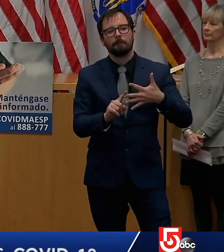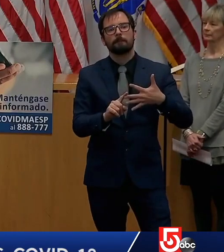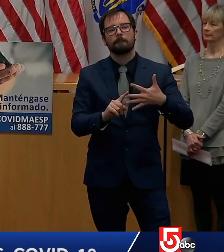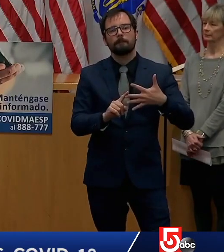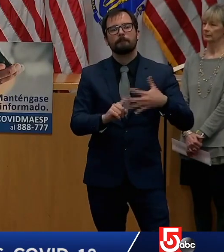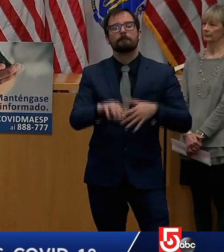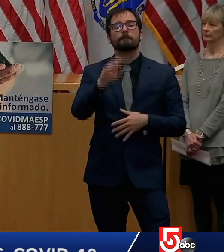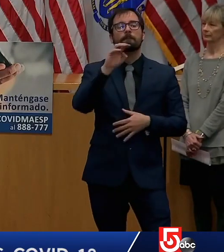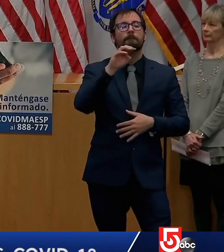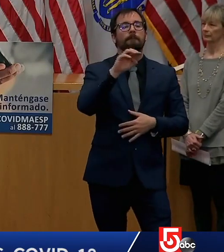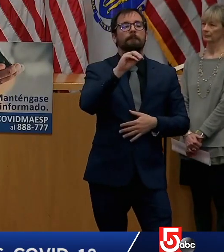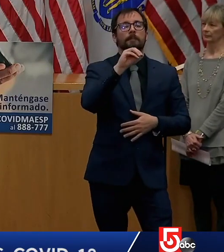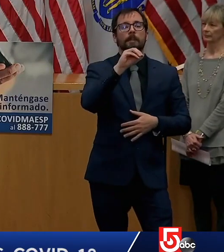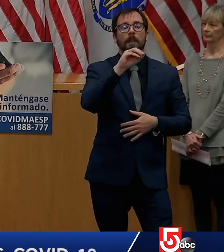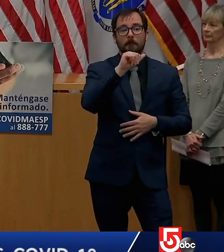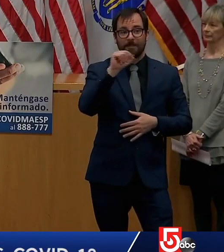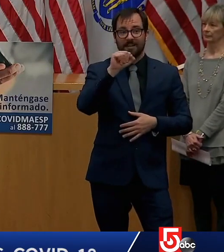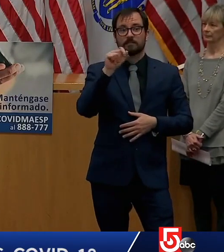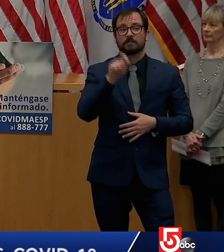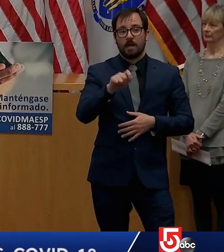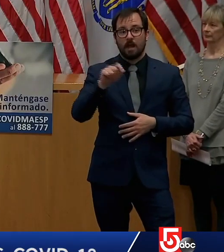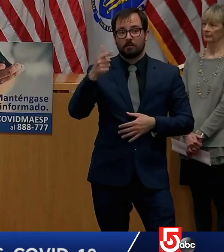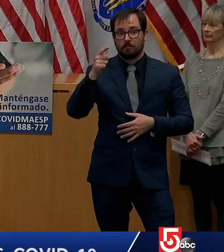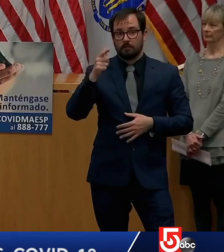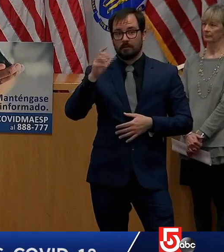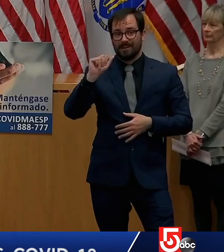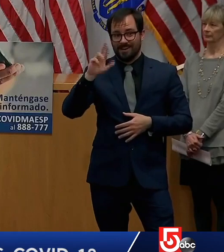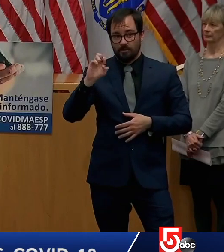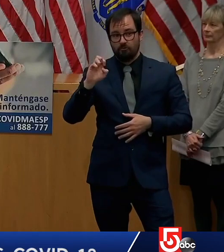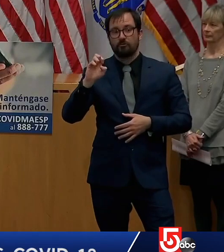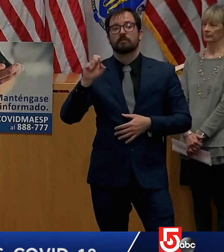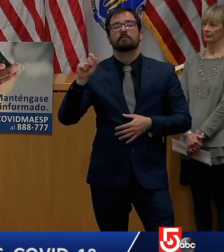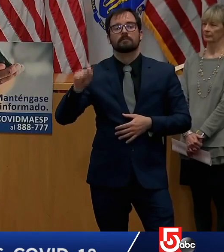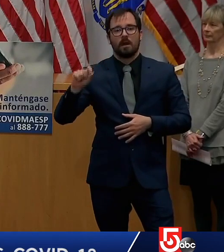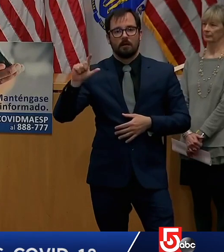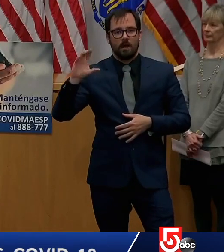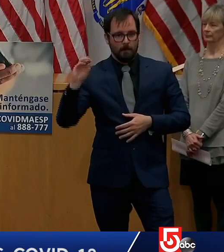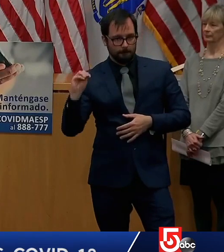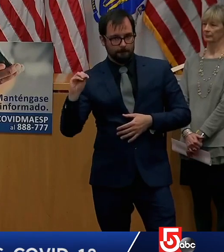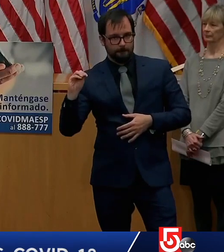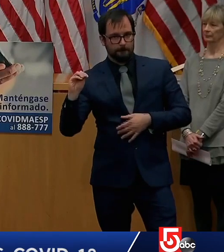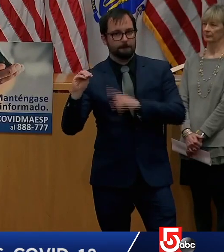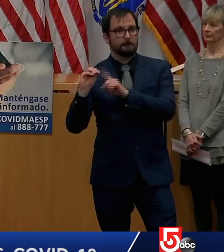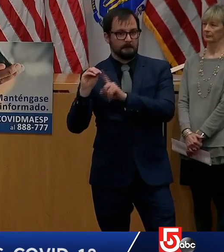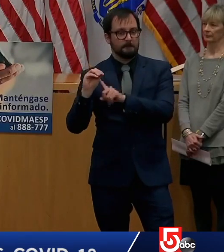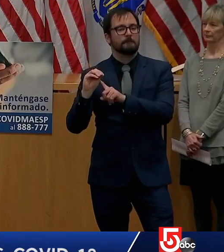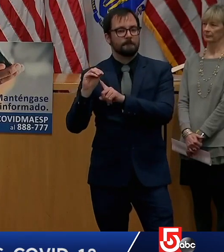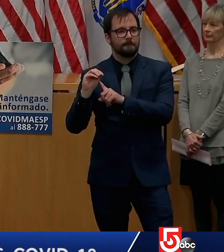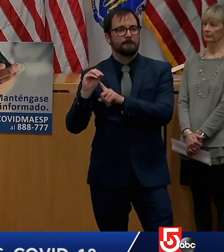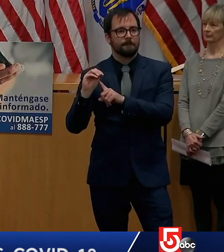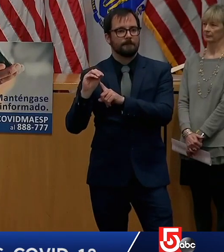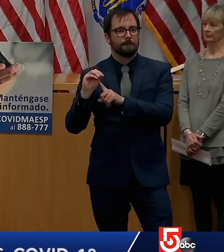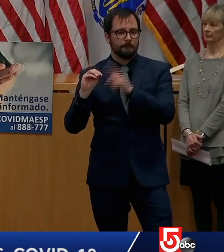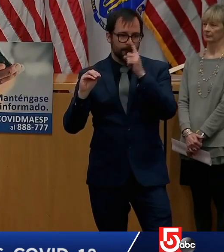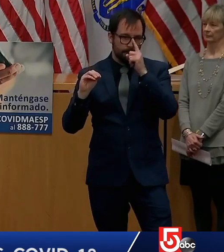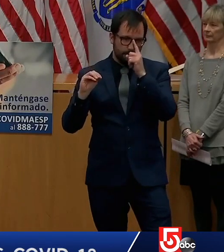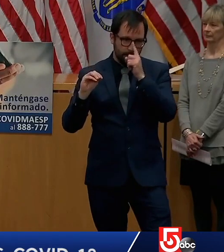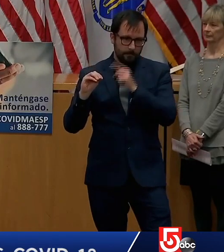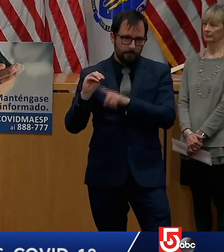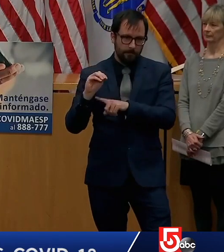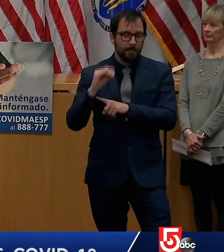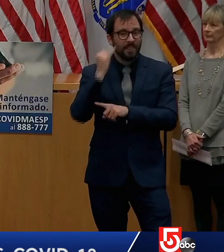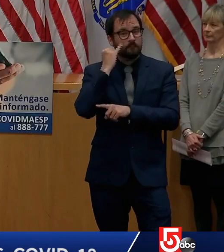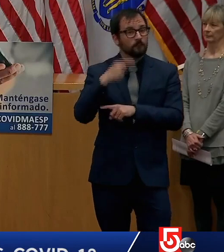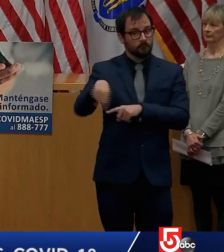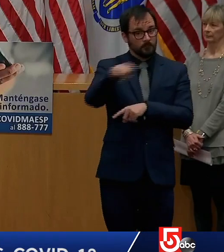families in need of child care to address the non-group care settings, to provide non-group care settings